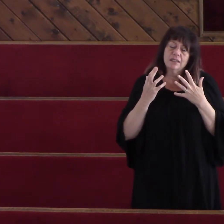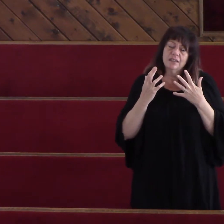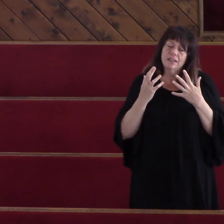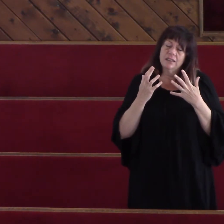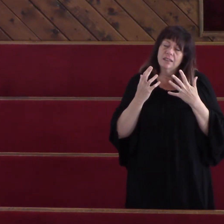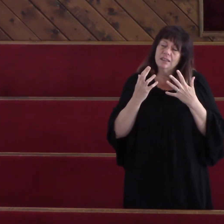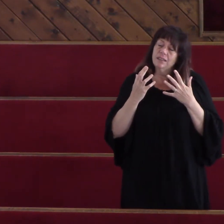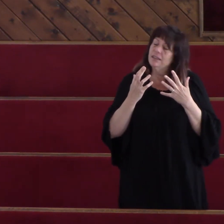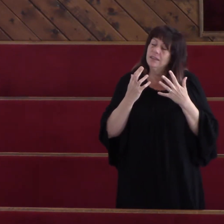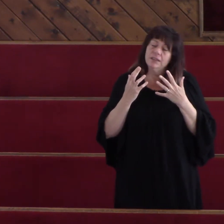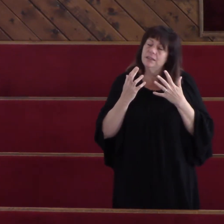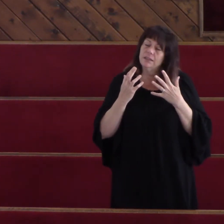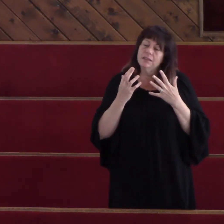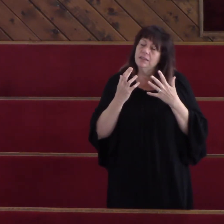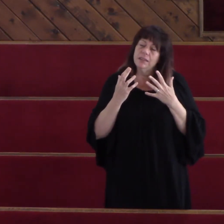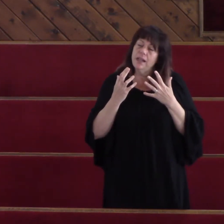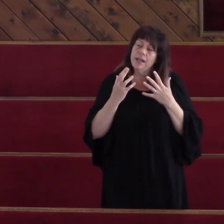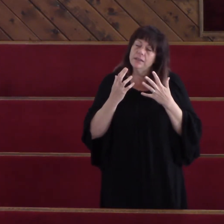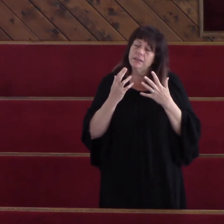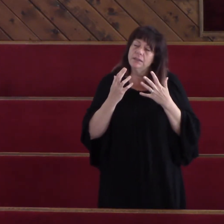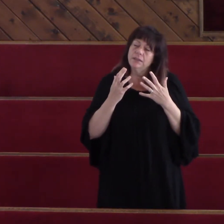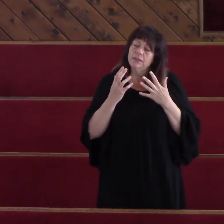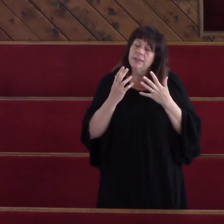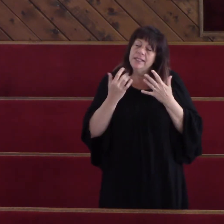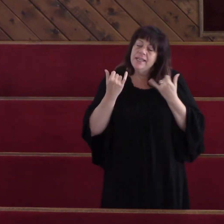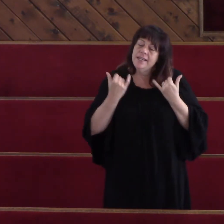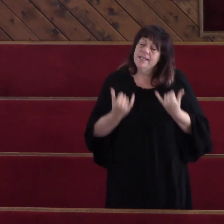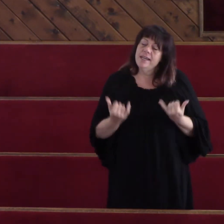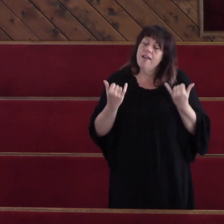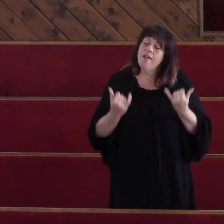Cause I love His spirit